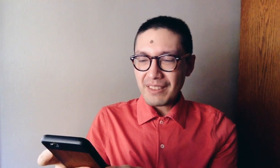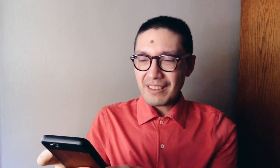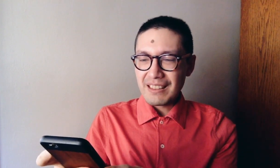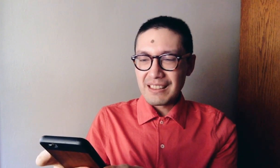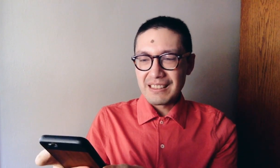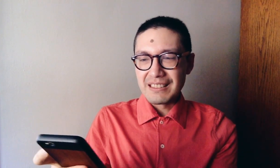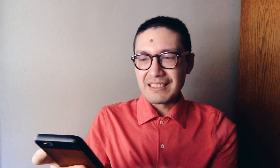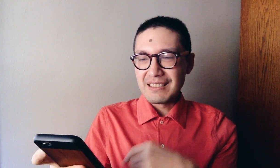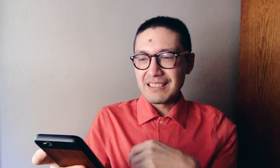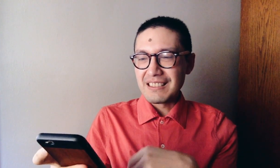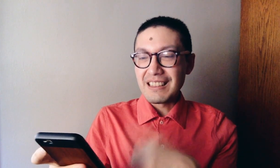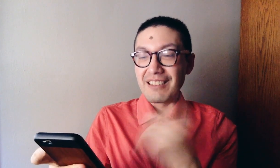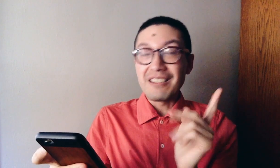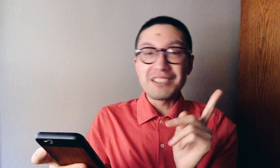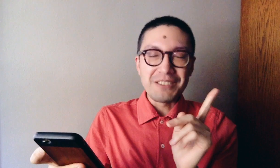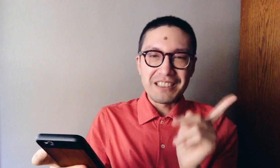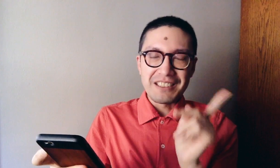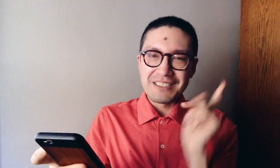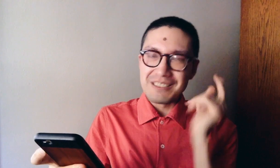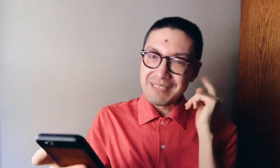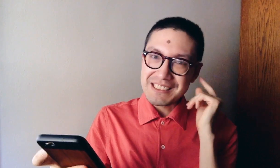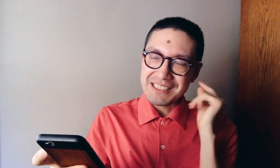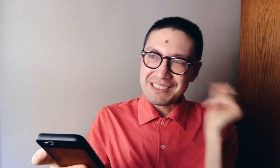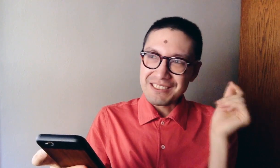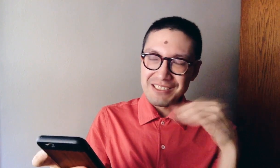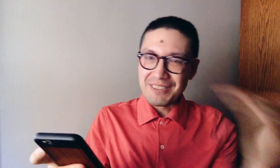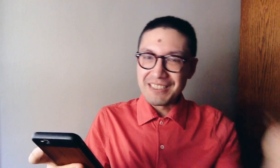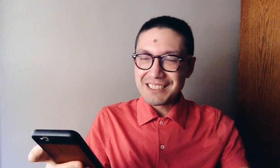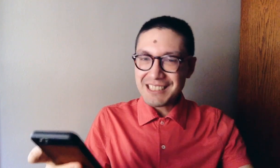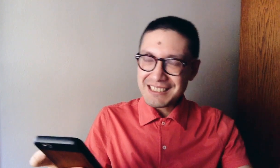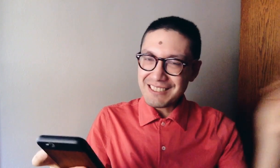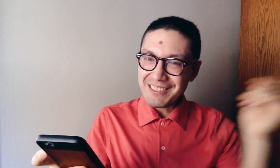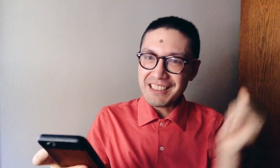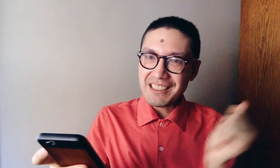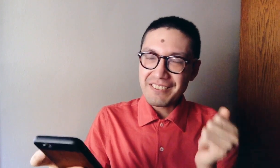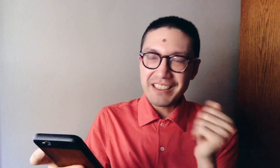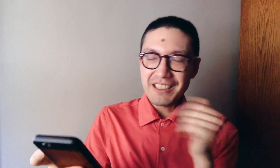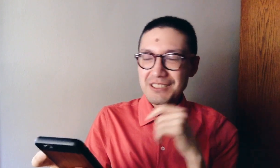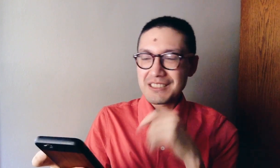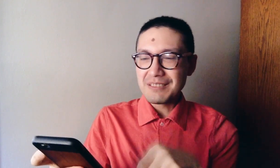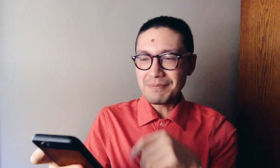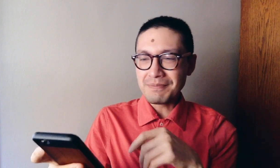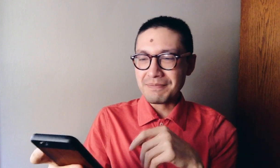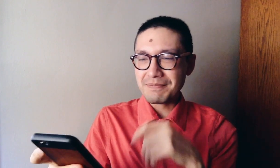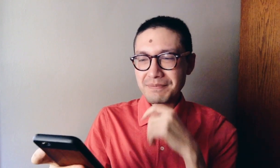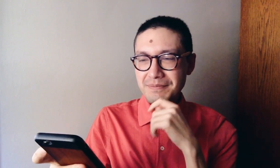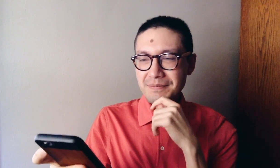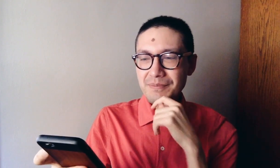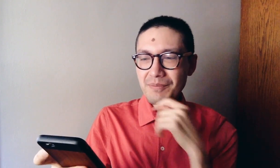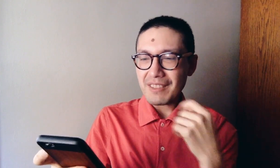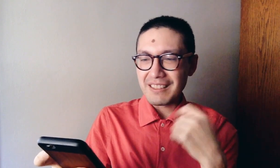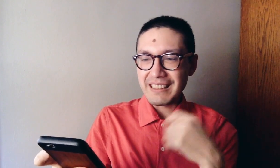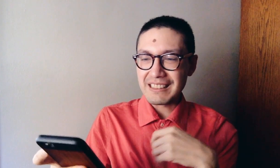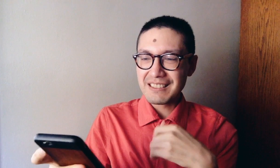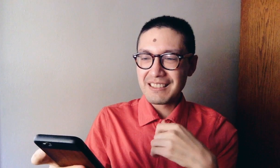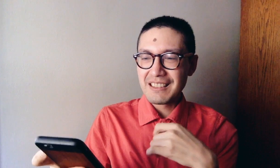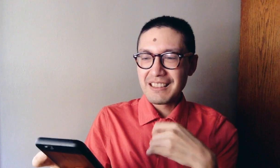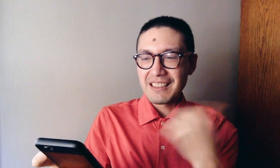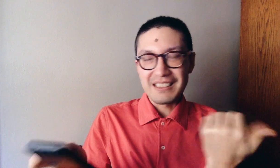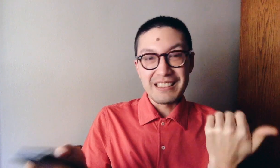And, uh, I also want to do a bunch of sort of more instruction oriented videos, like, uh,